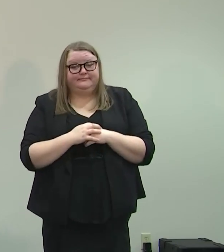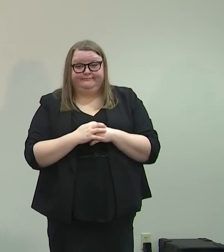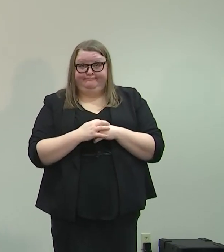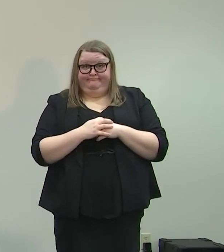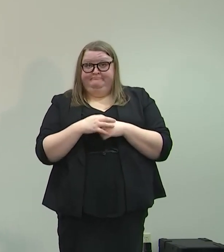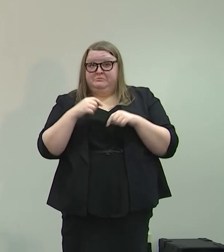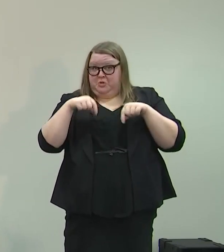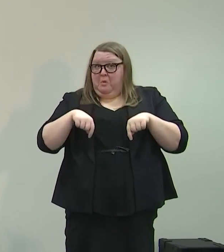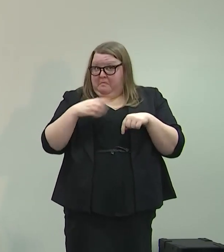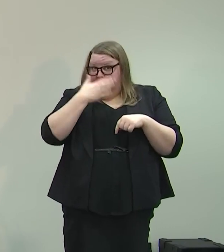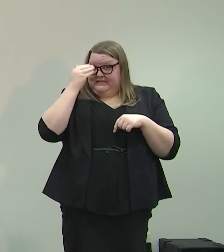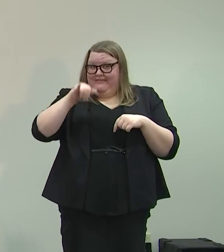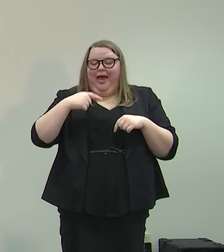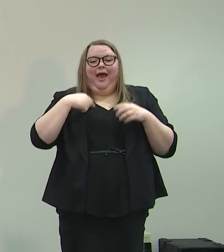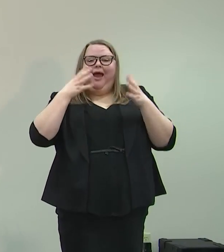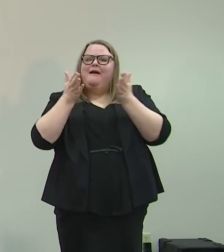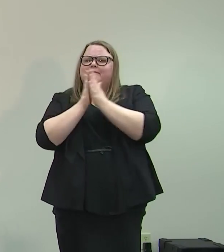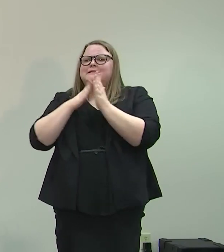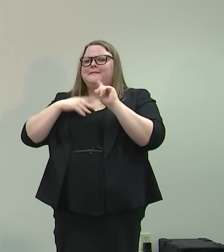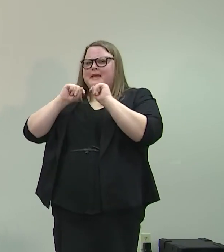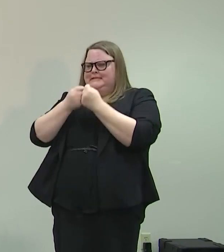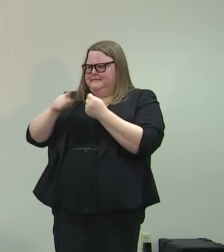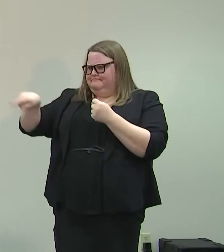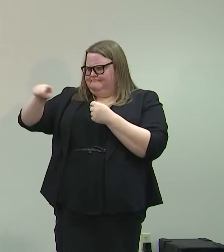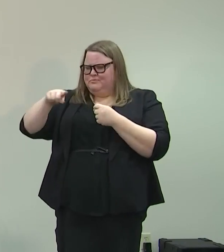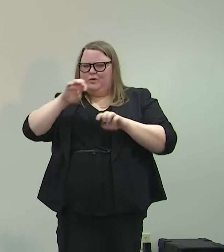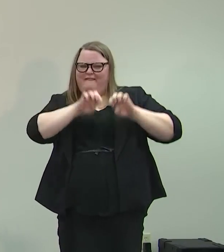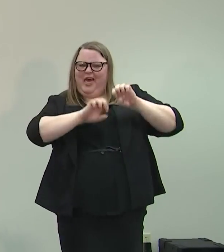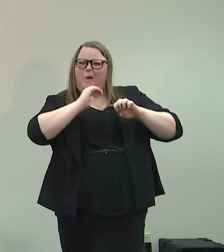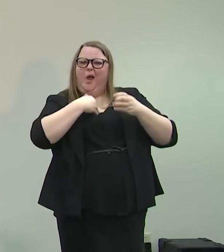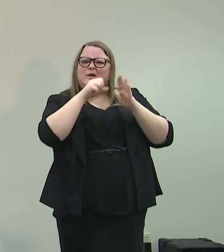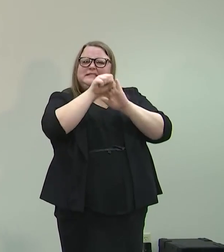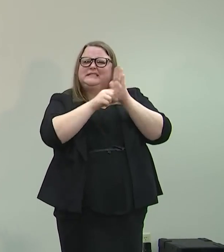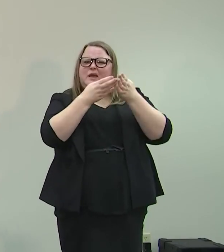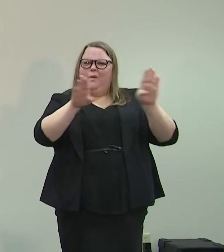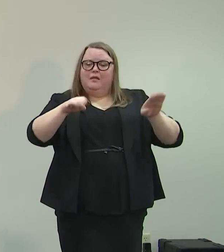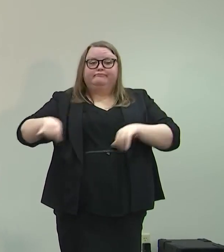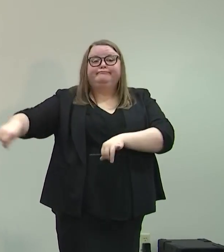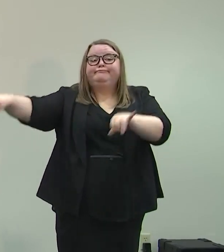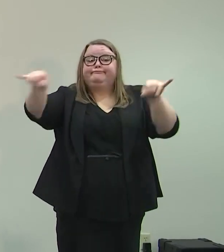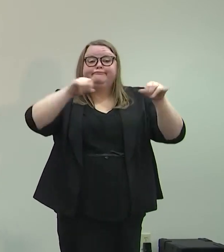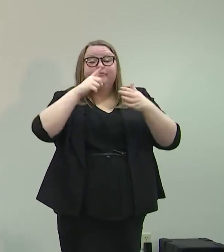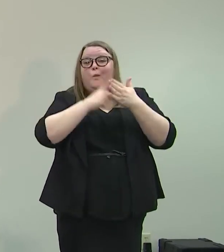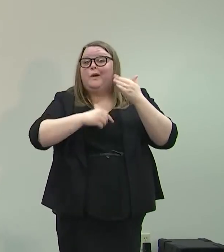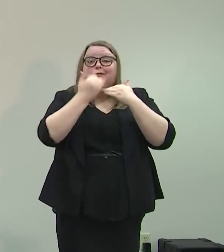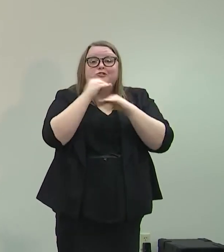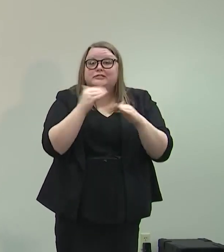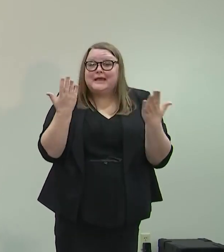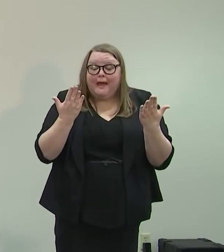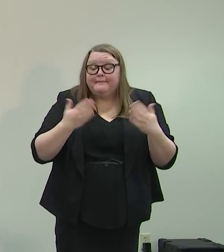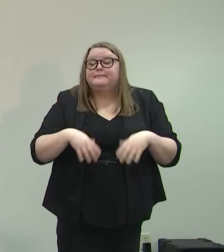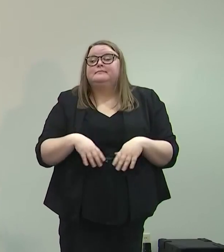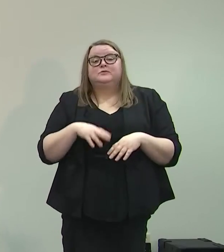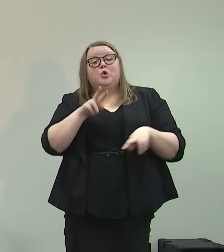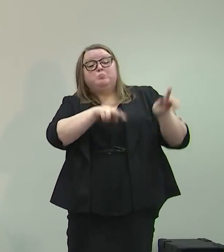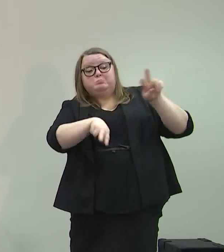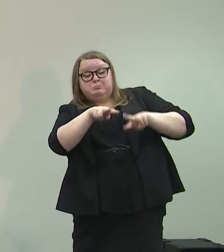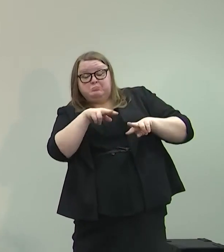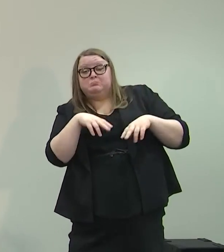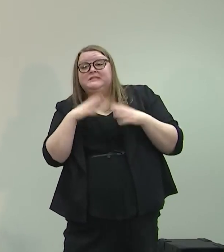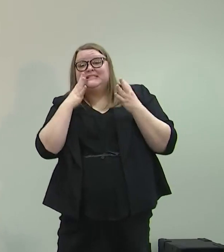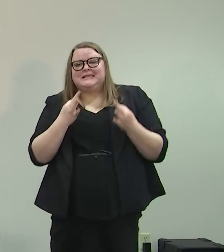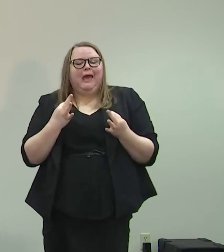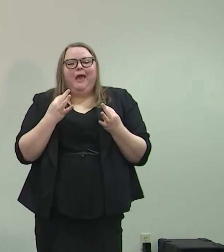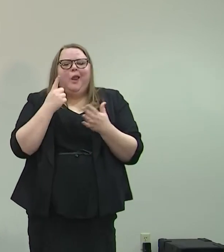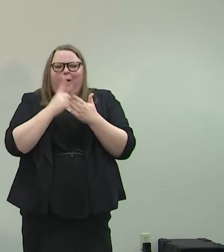team to evaluate our current statewide standards and restrictions and determine what best practices are, what should be implemented, what